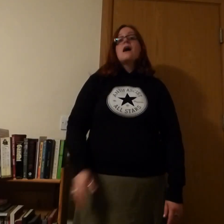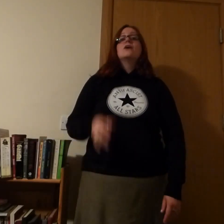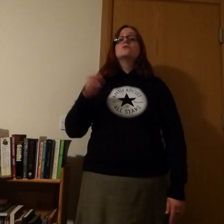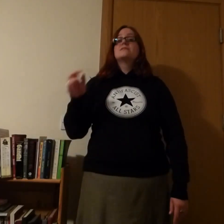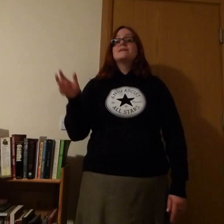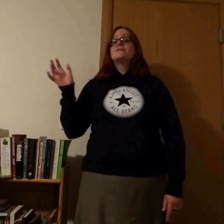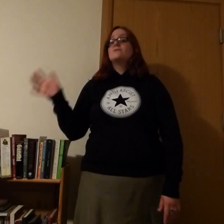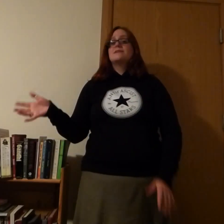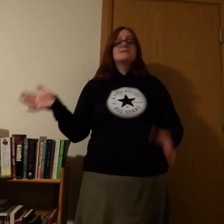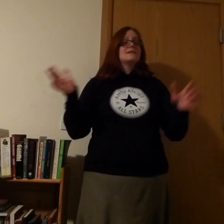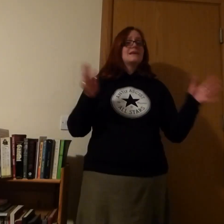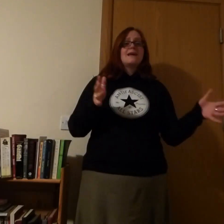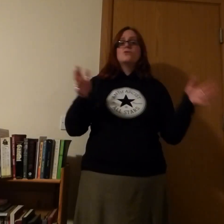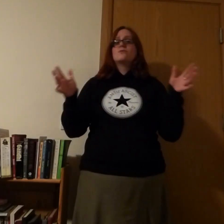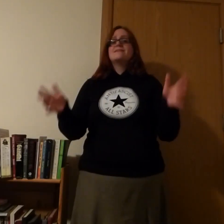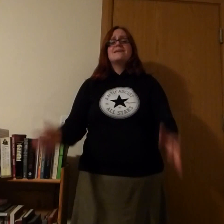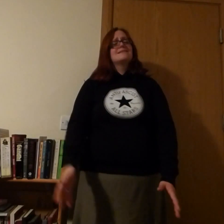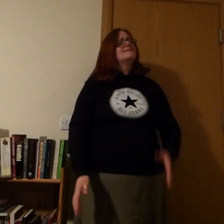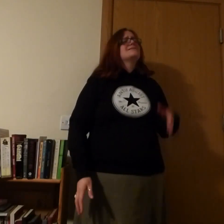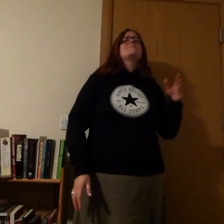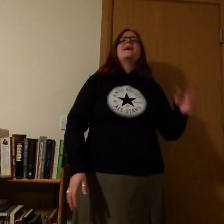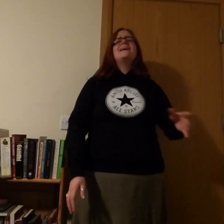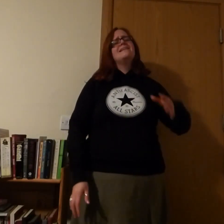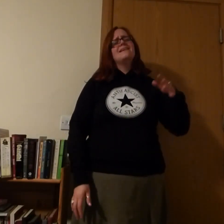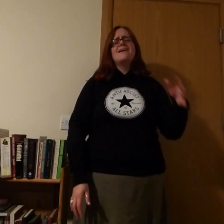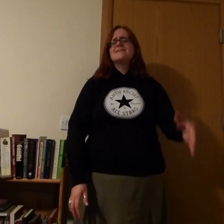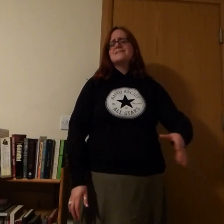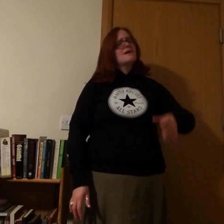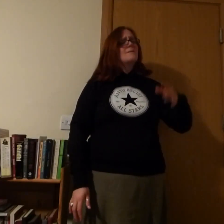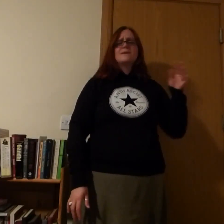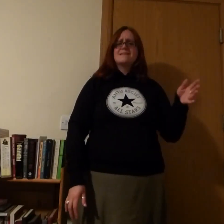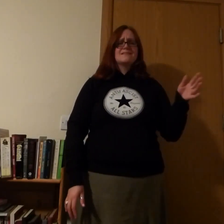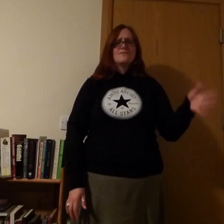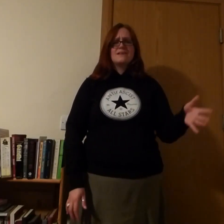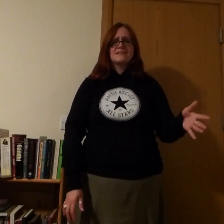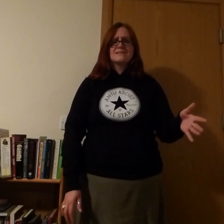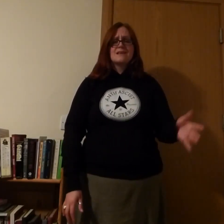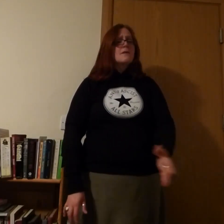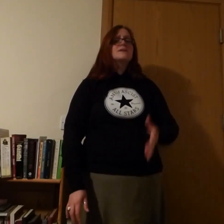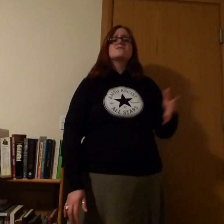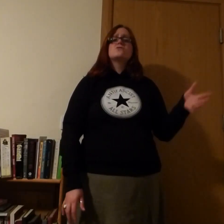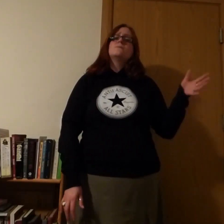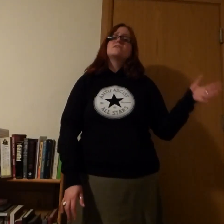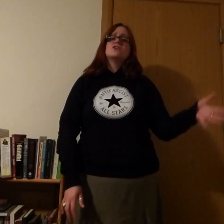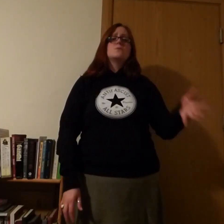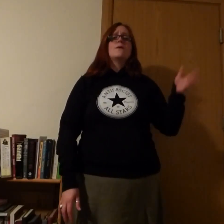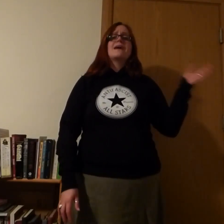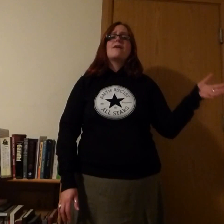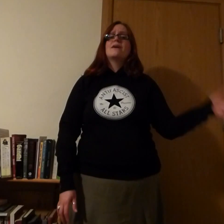And you'll see us do this. And again, you'll raise us. And it's a pain in the arse, but it doesn't faze us. Because a stop and search, we won't carry